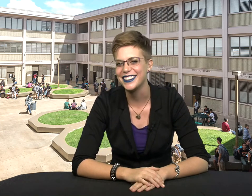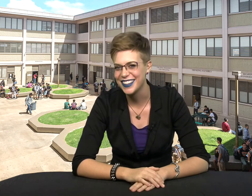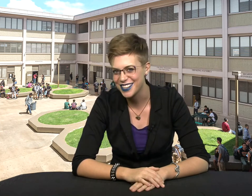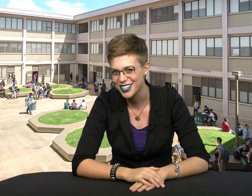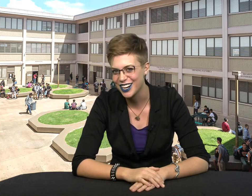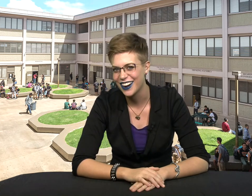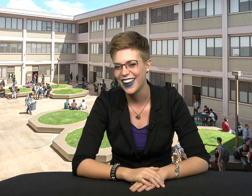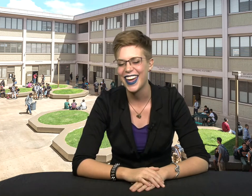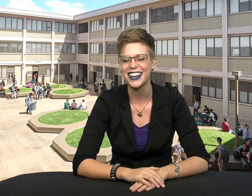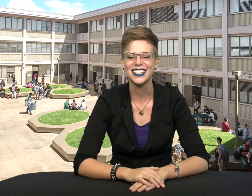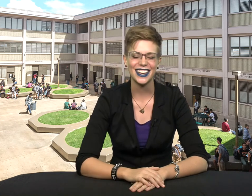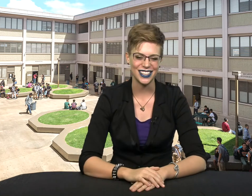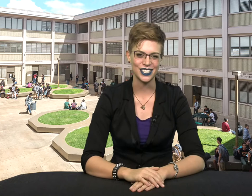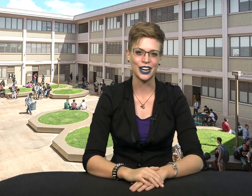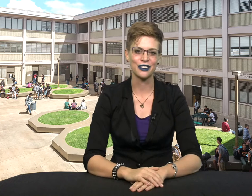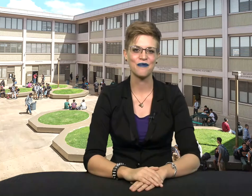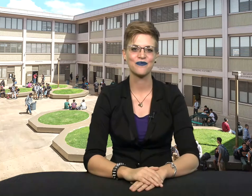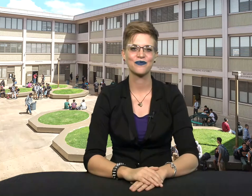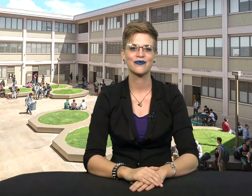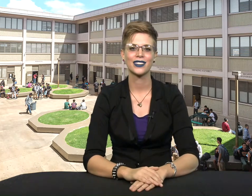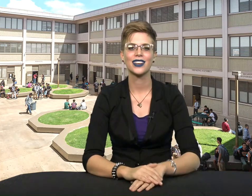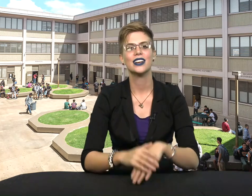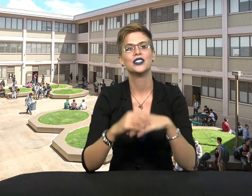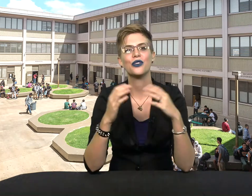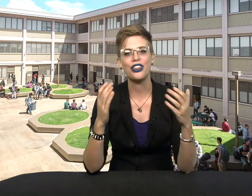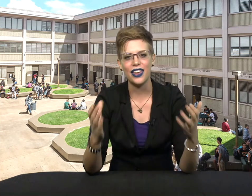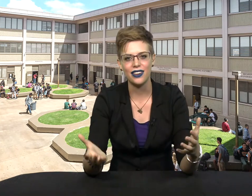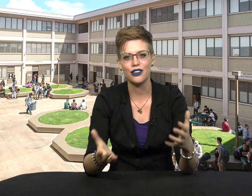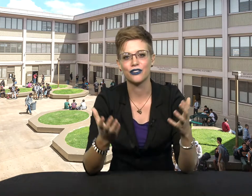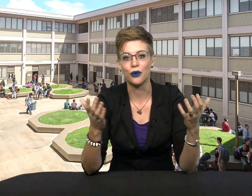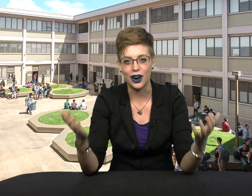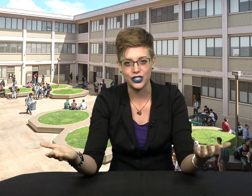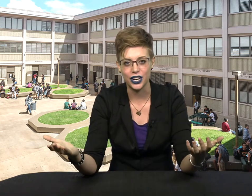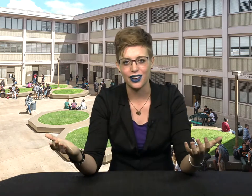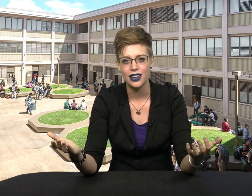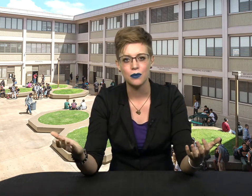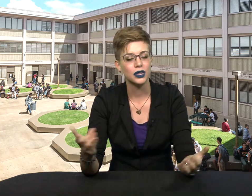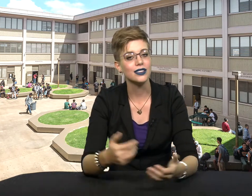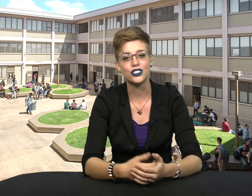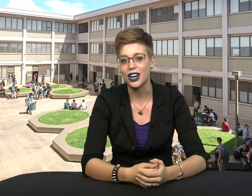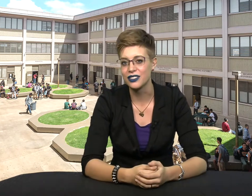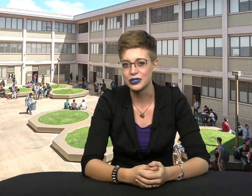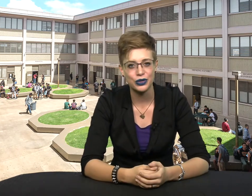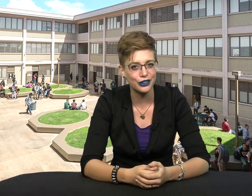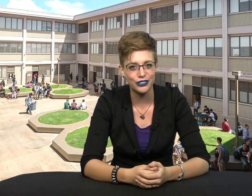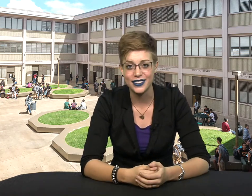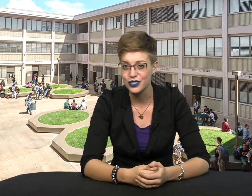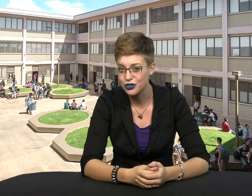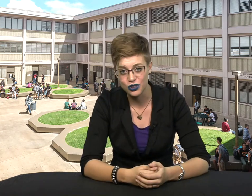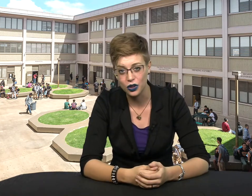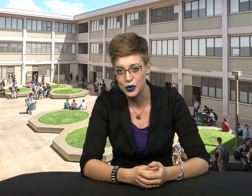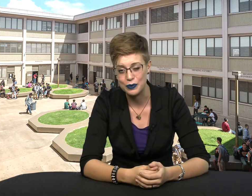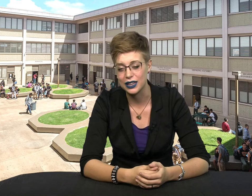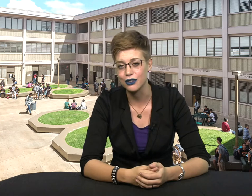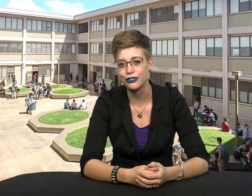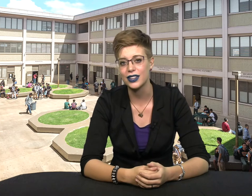easier and easier. So thank you for watching. Please share this with your friends who struggle with making friends.